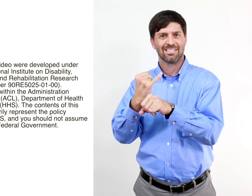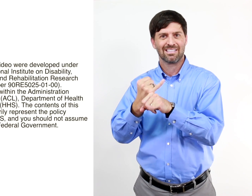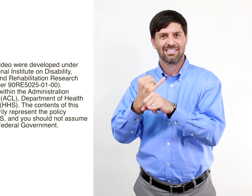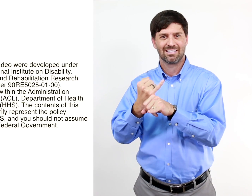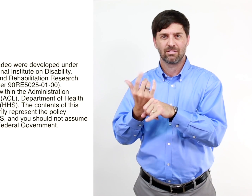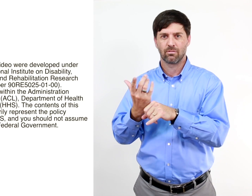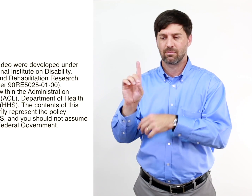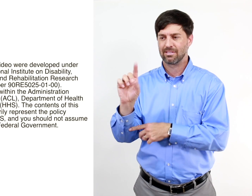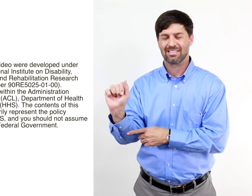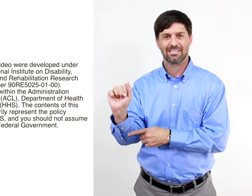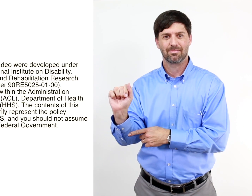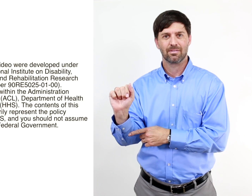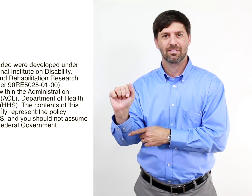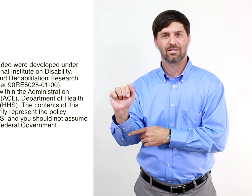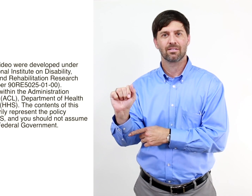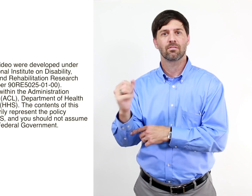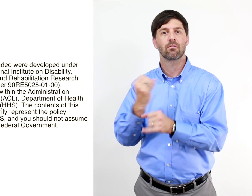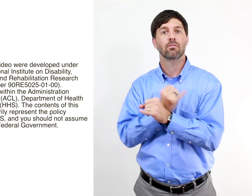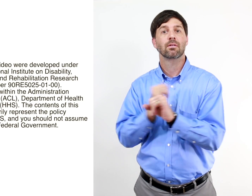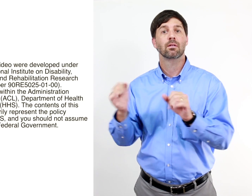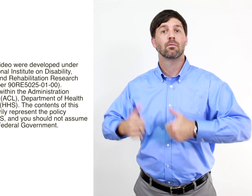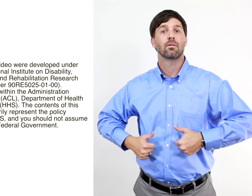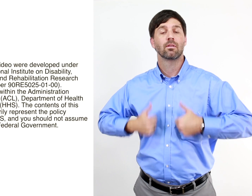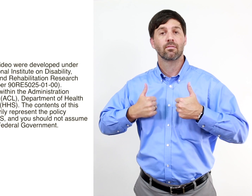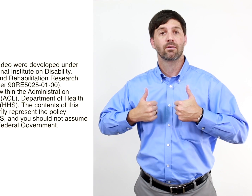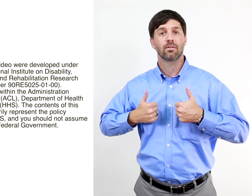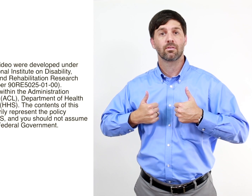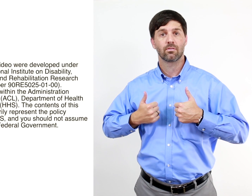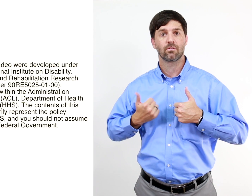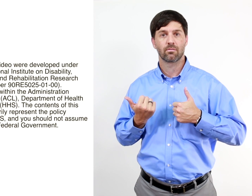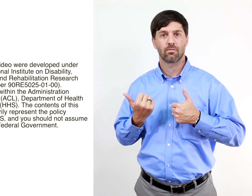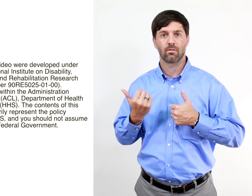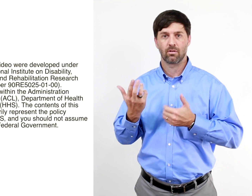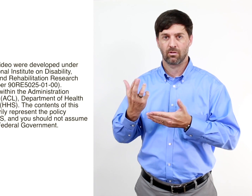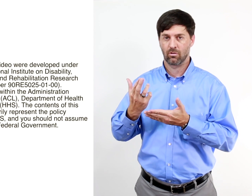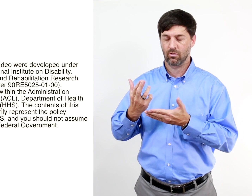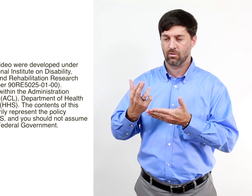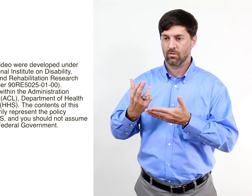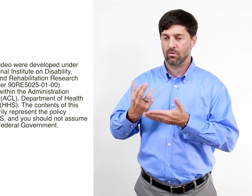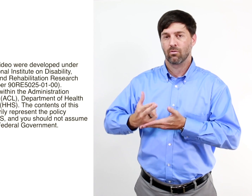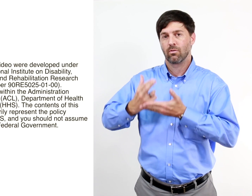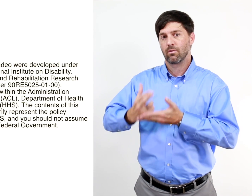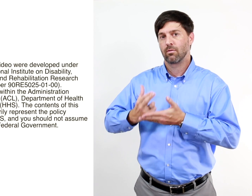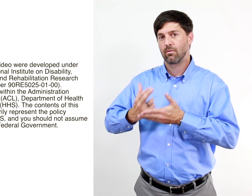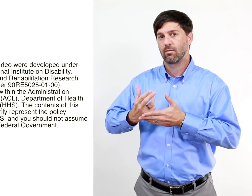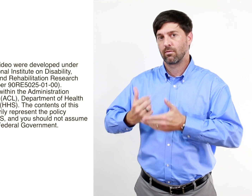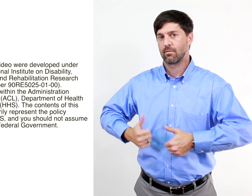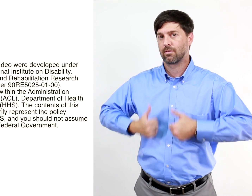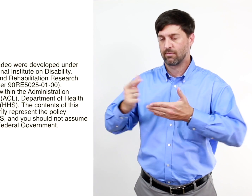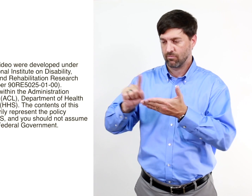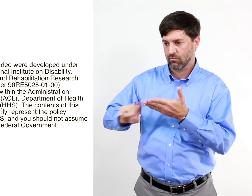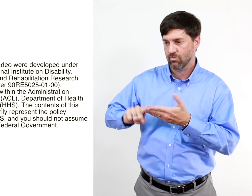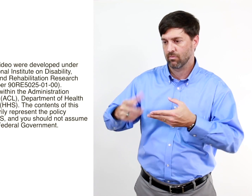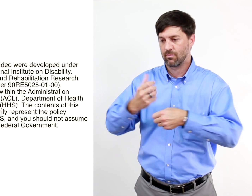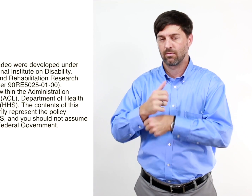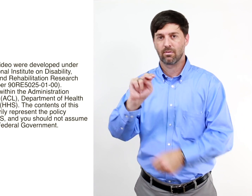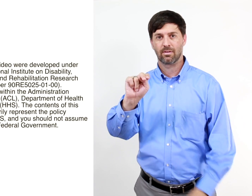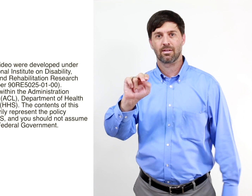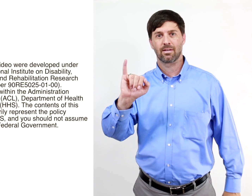-00 NIDILRR is a center within the Administration for Community Living, ACL, Department